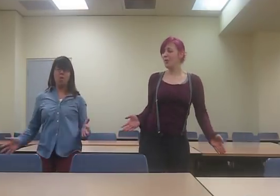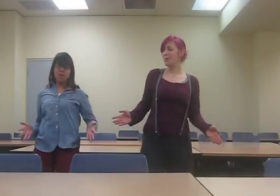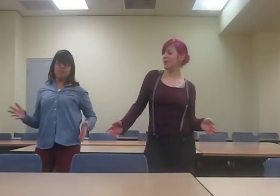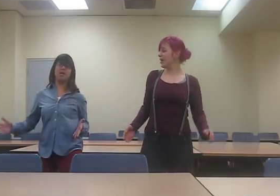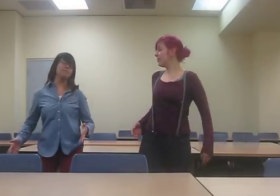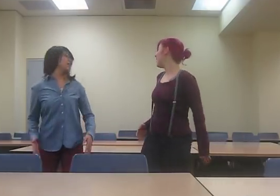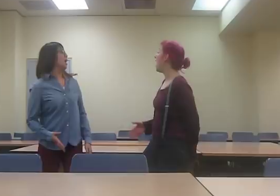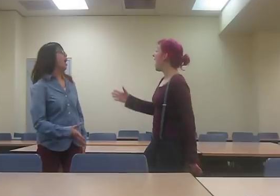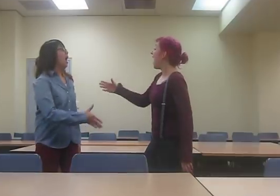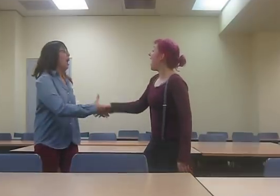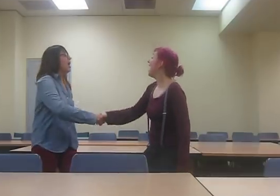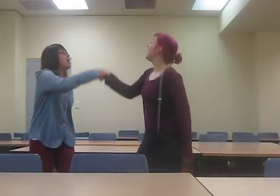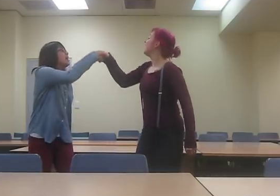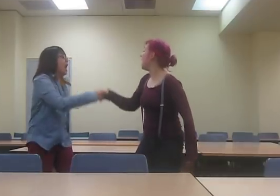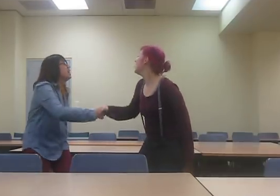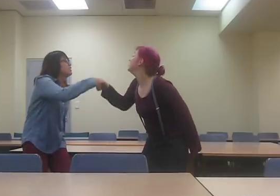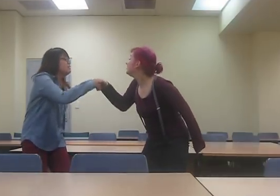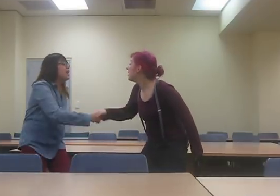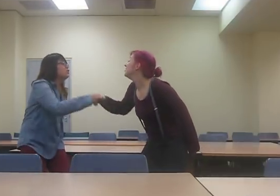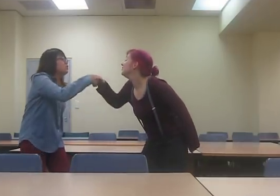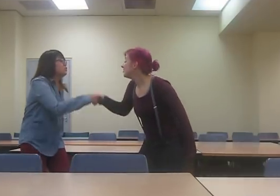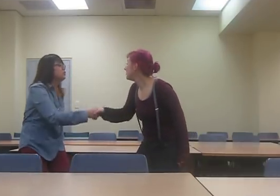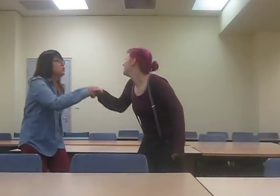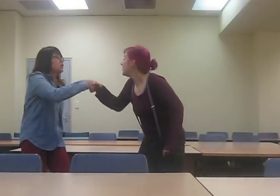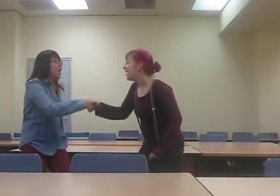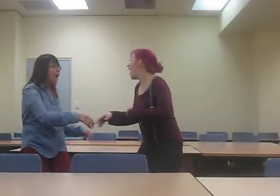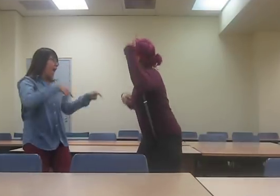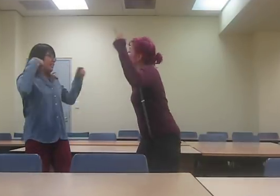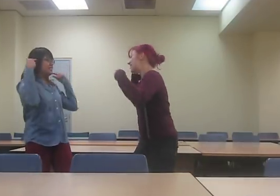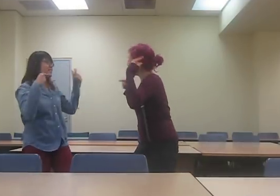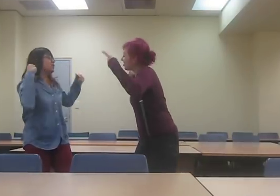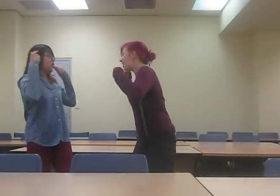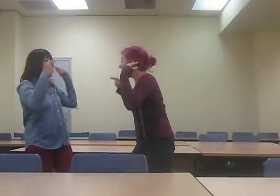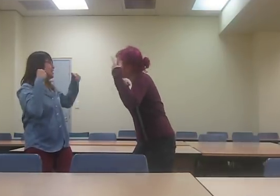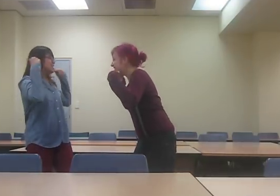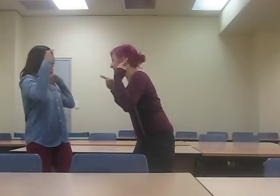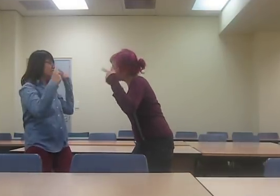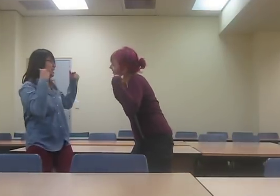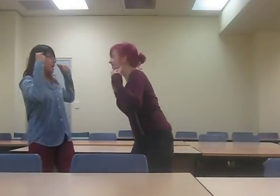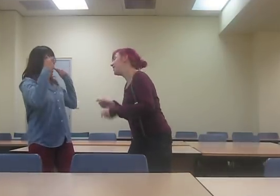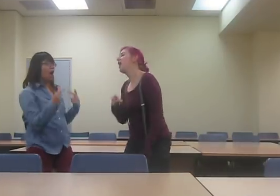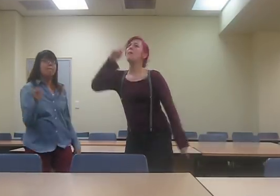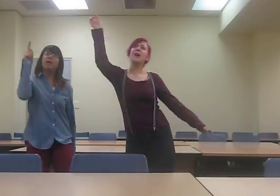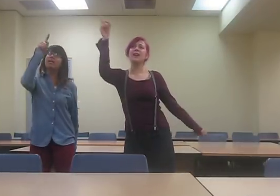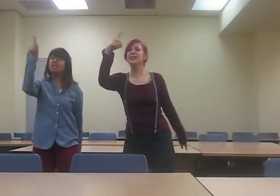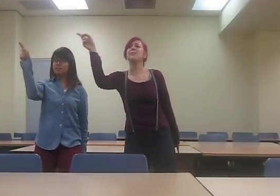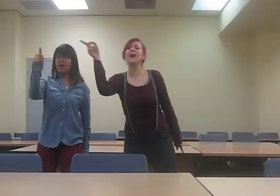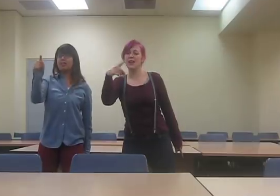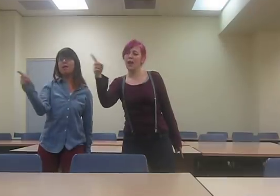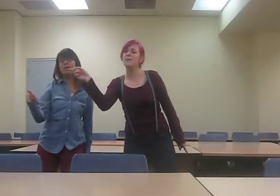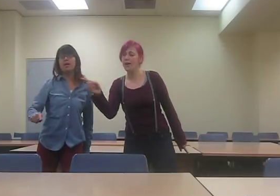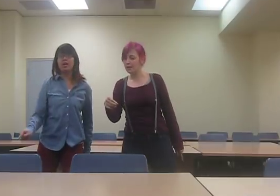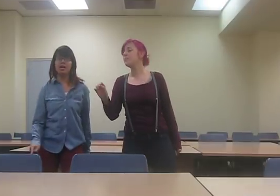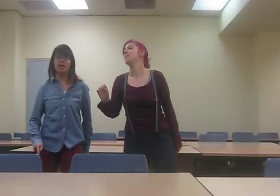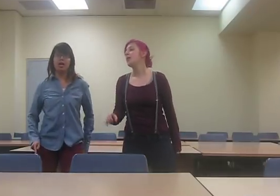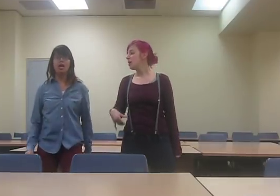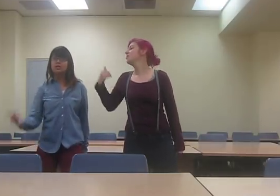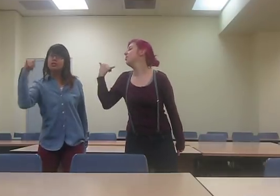going, baby Hey, I just met you And this is crazy But here's my number So